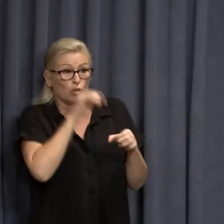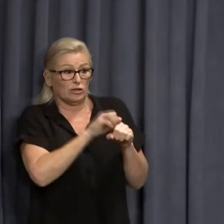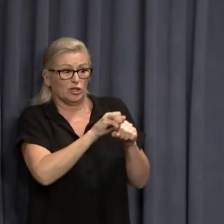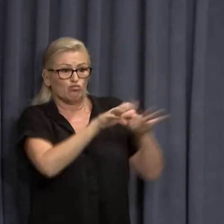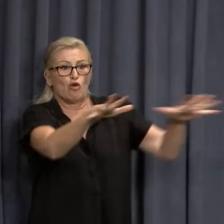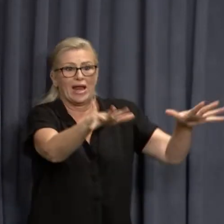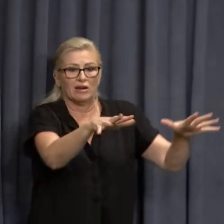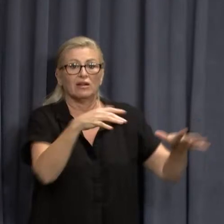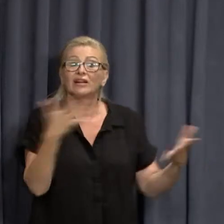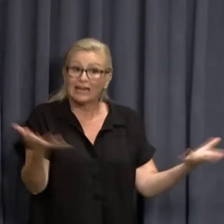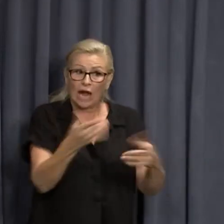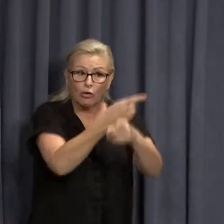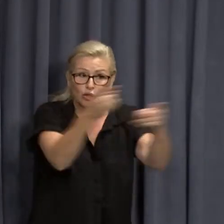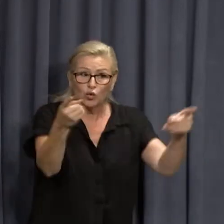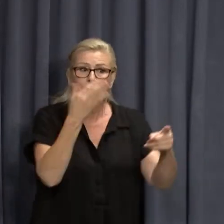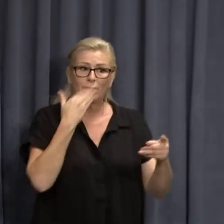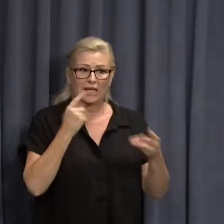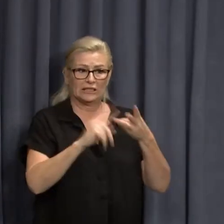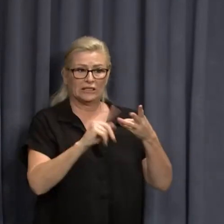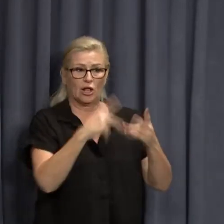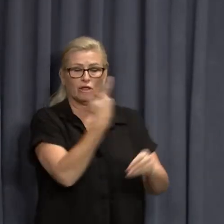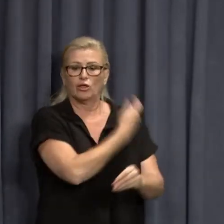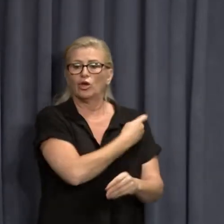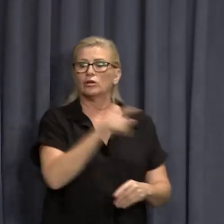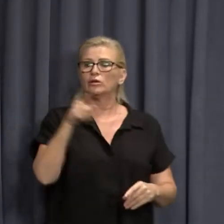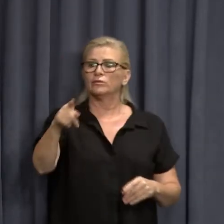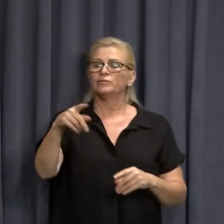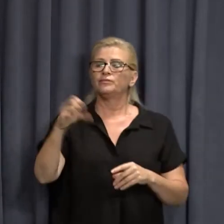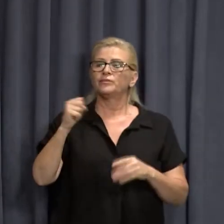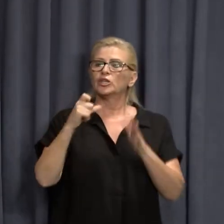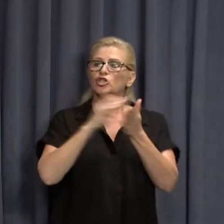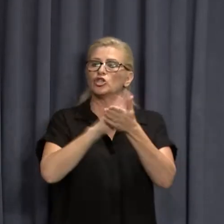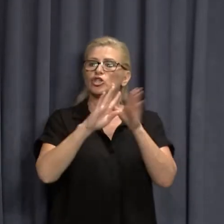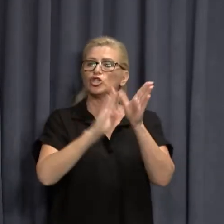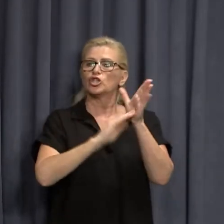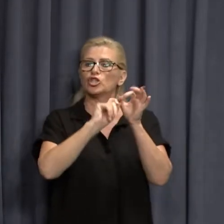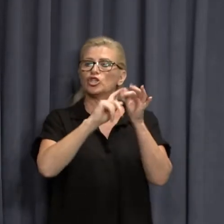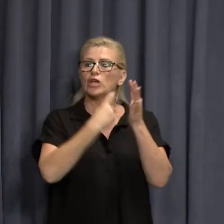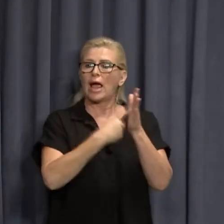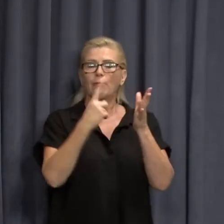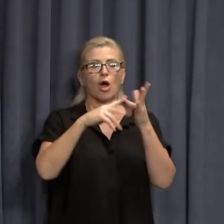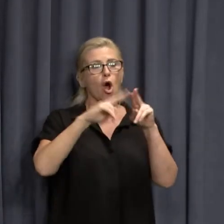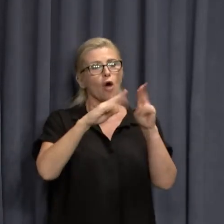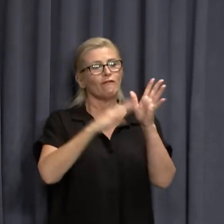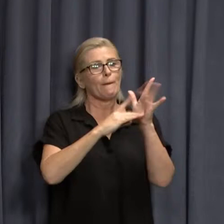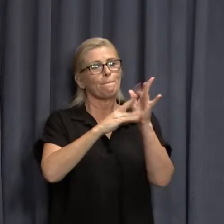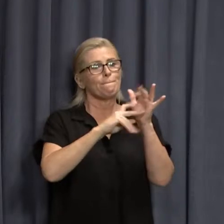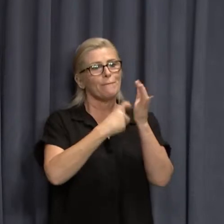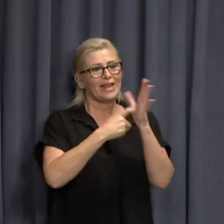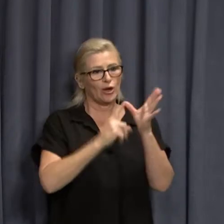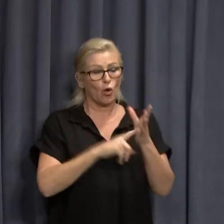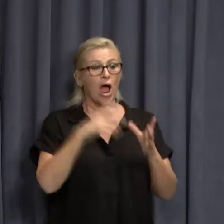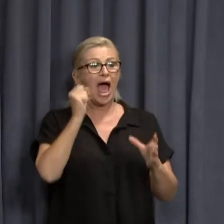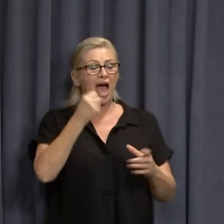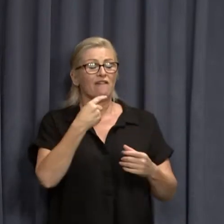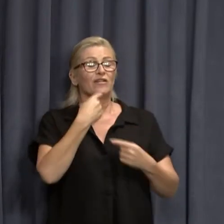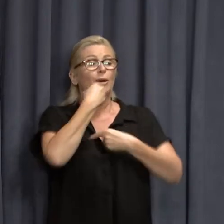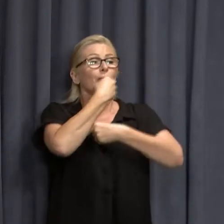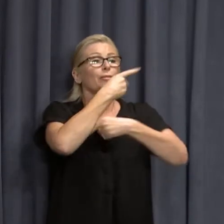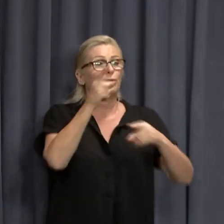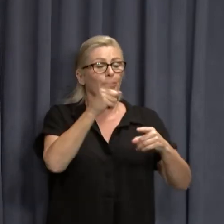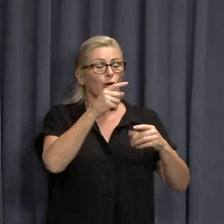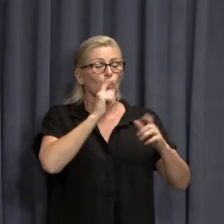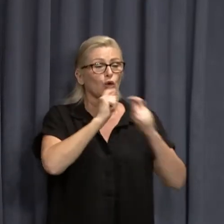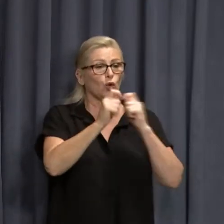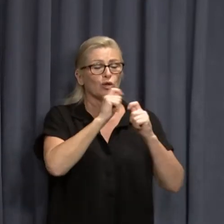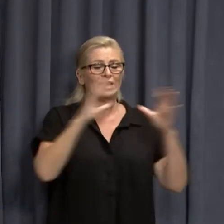people to go and get their third dose. The Chamber of Minerals and Energy this morning called the press conference, then cancelled the press conference. And as far as I'm aware,